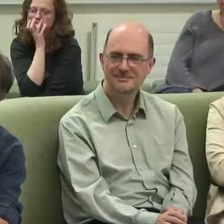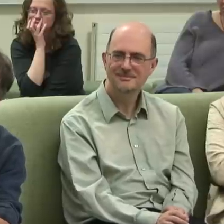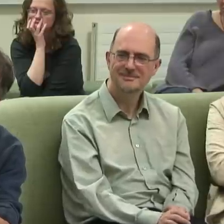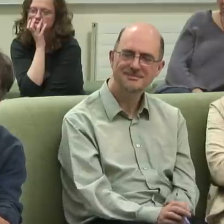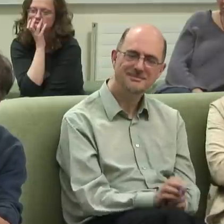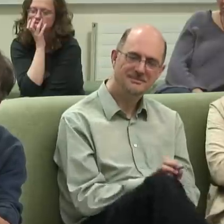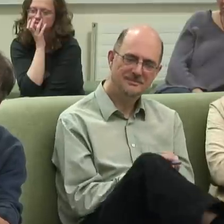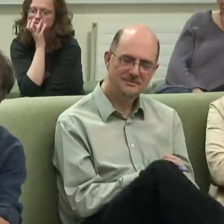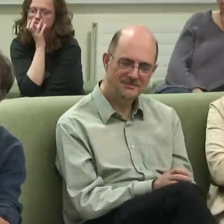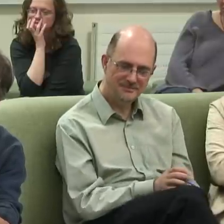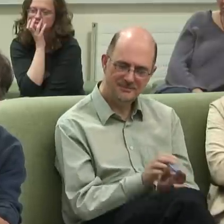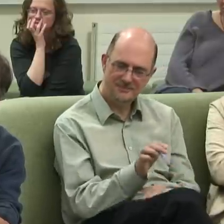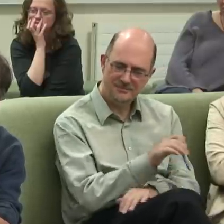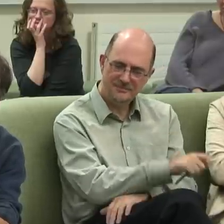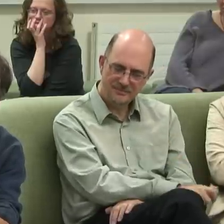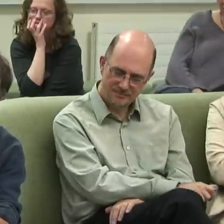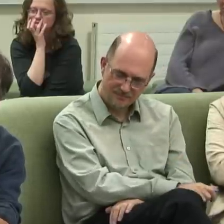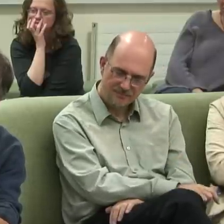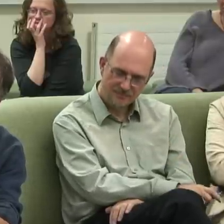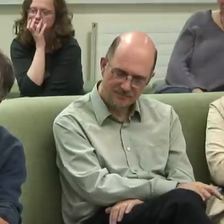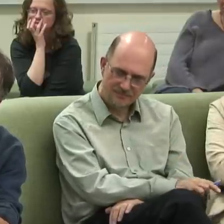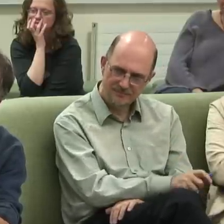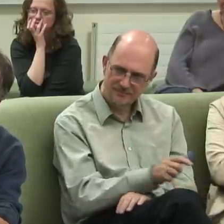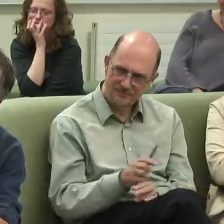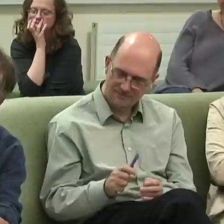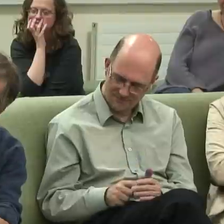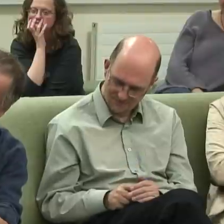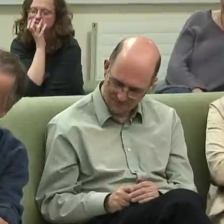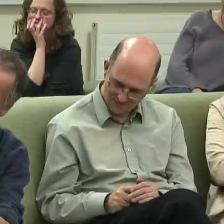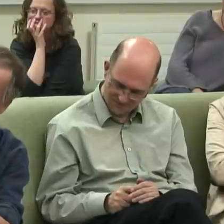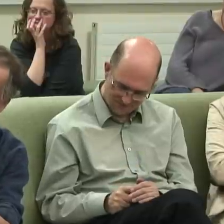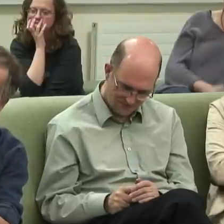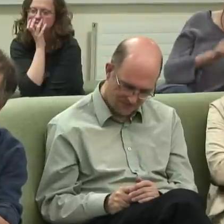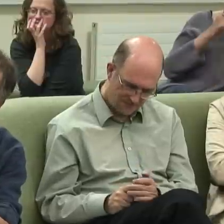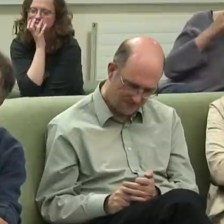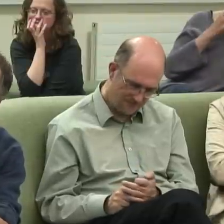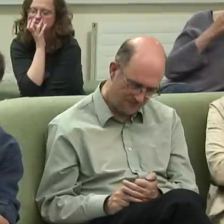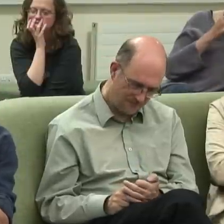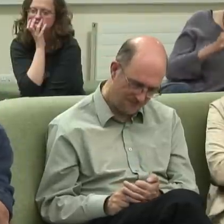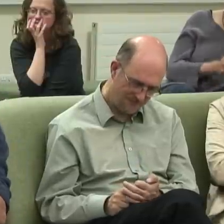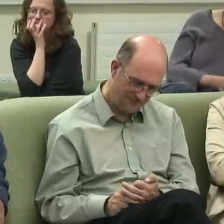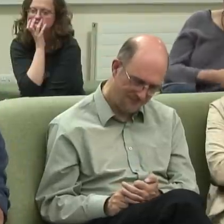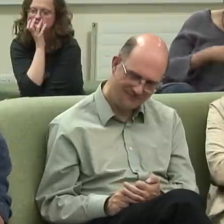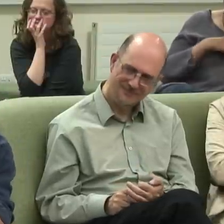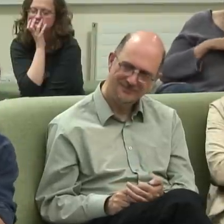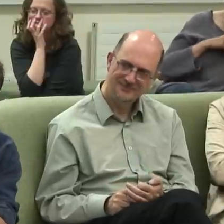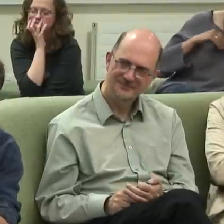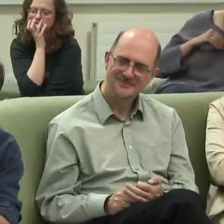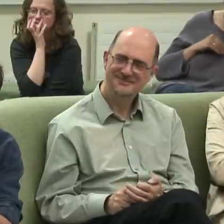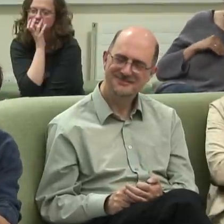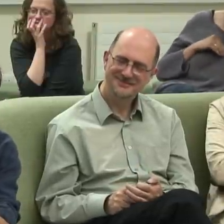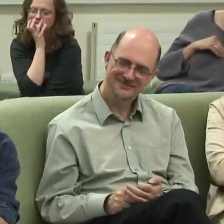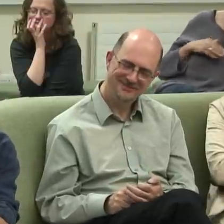limiting on what we are as human beings. And if I can just kind of finish off my thought, and then I'll hand it over. But